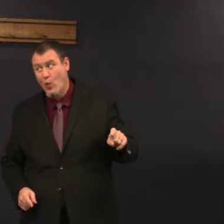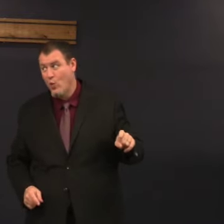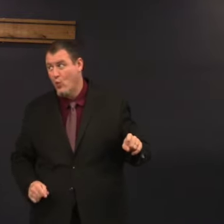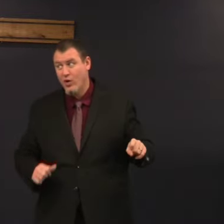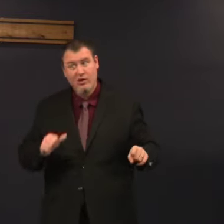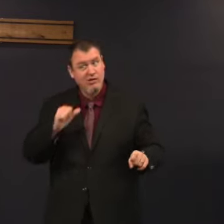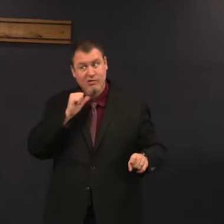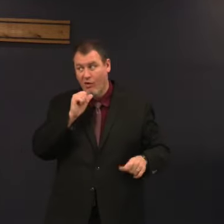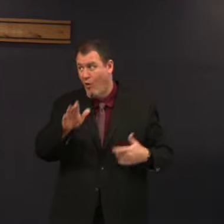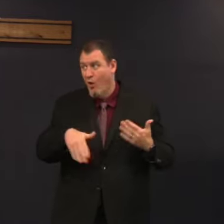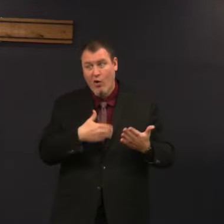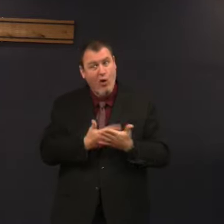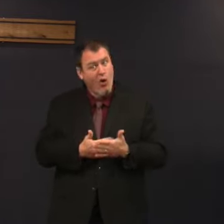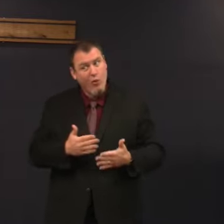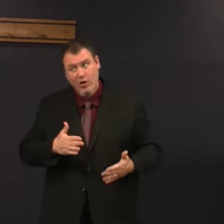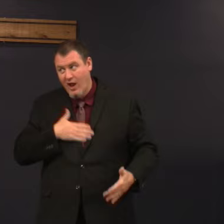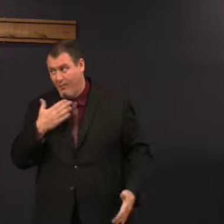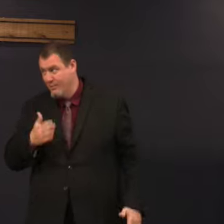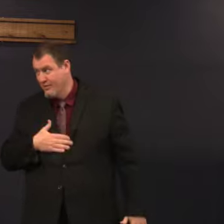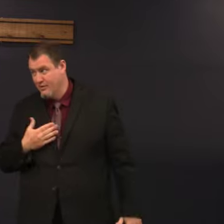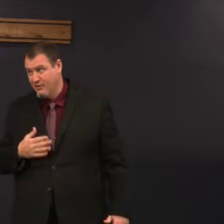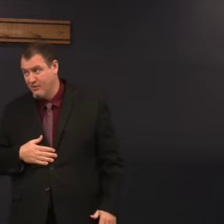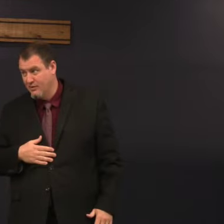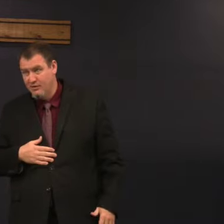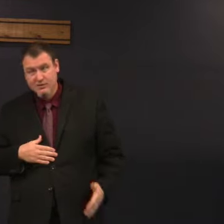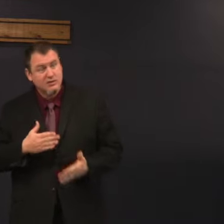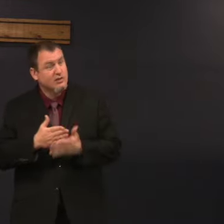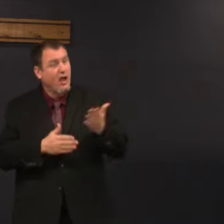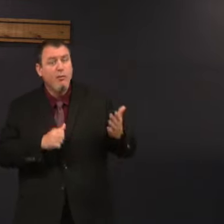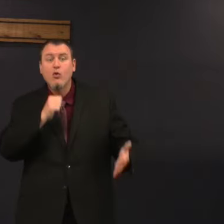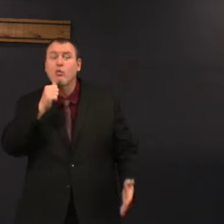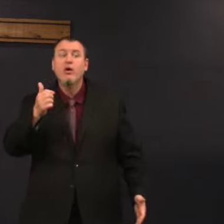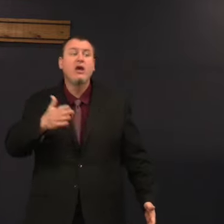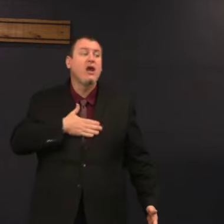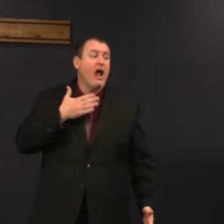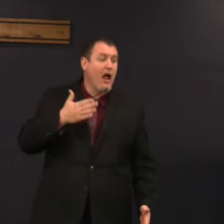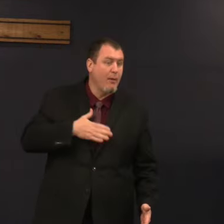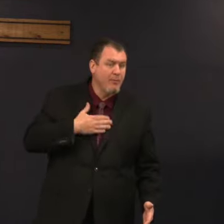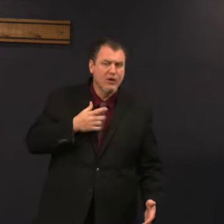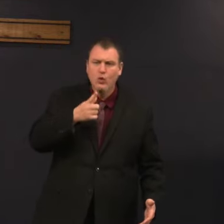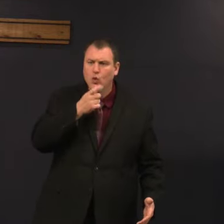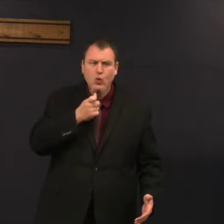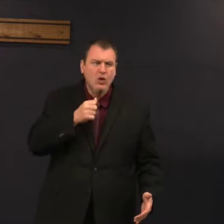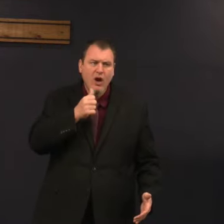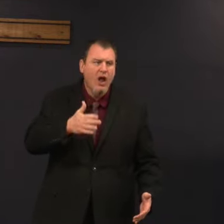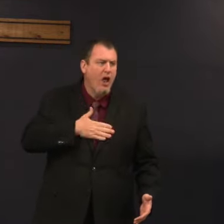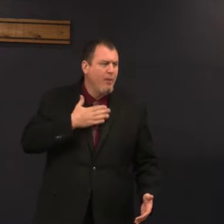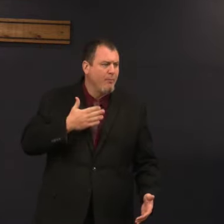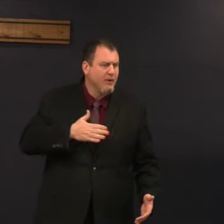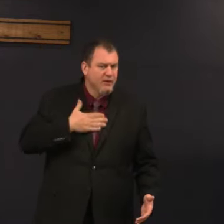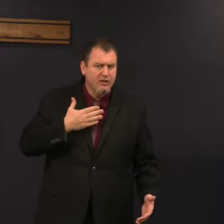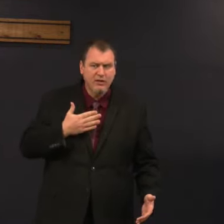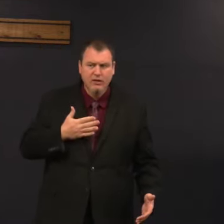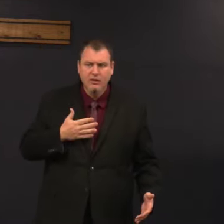No. Not all of them. Some were not happy. Who was not happy?